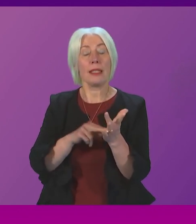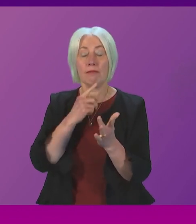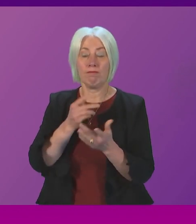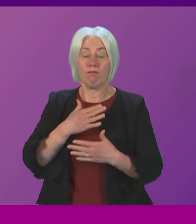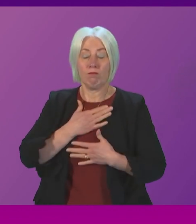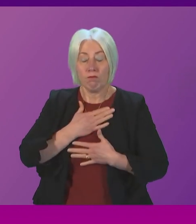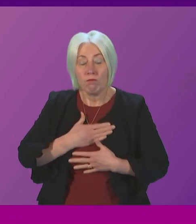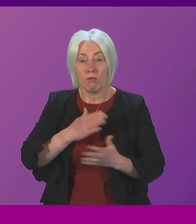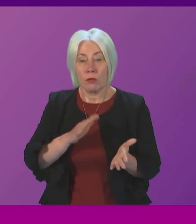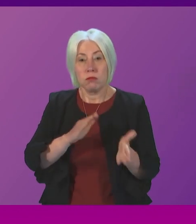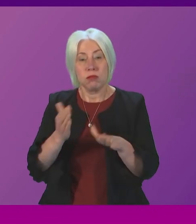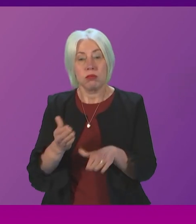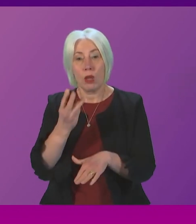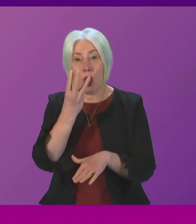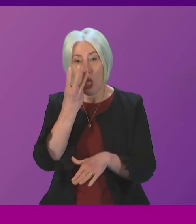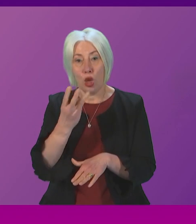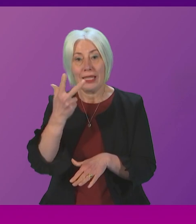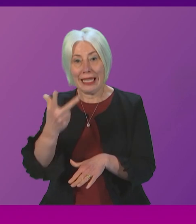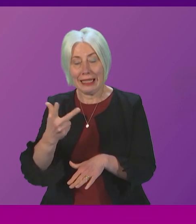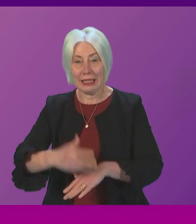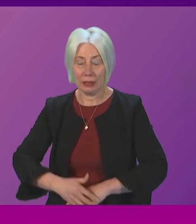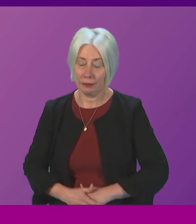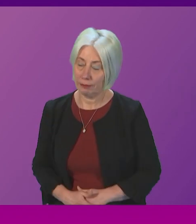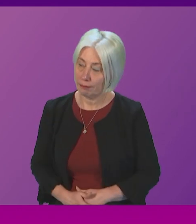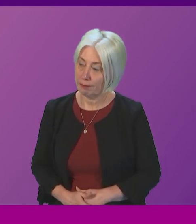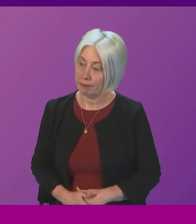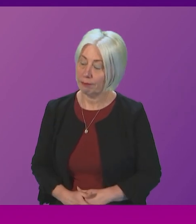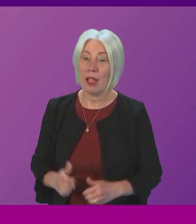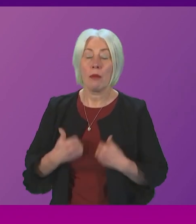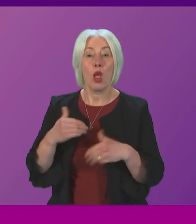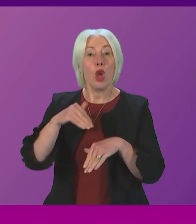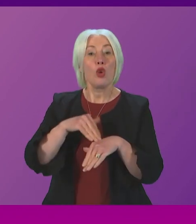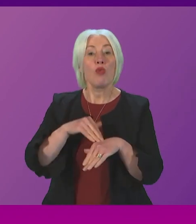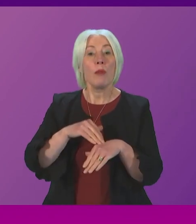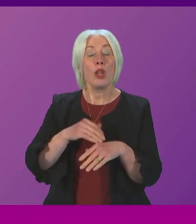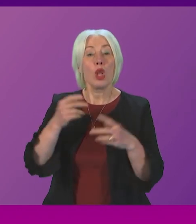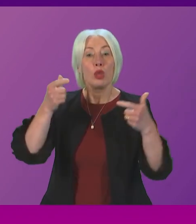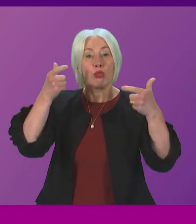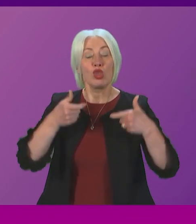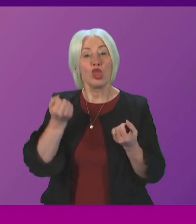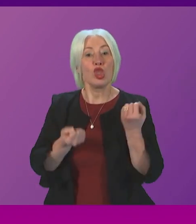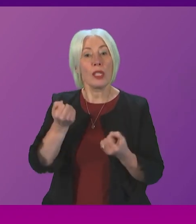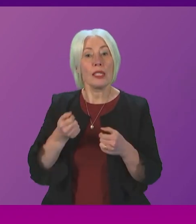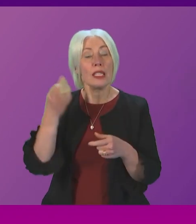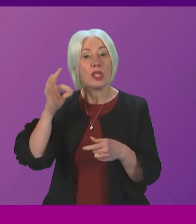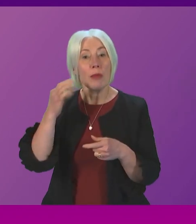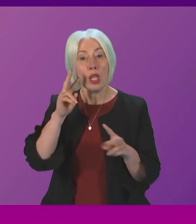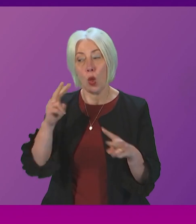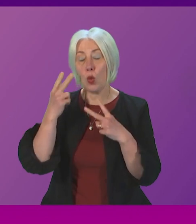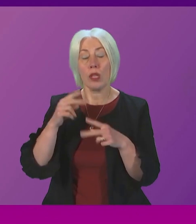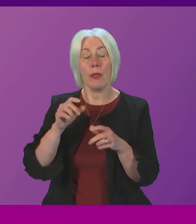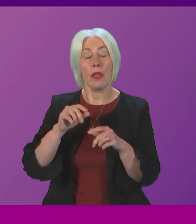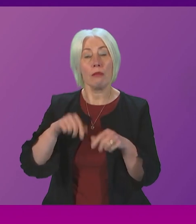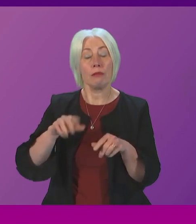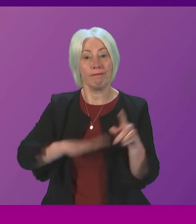at just 38 years old this morning the Criminal Justice Committee published its review of the Government's Domestic Abuse